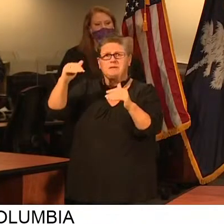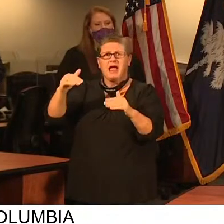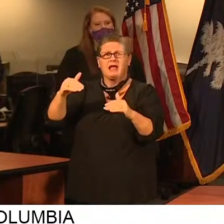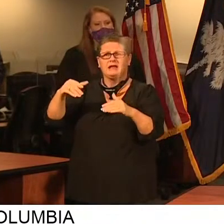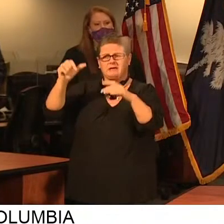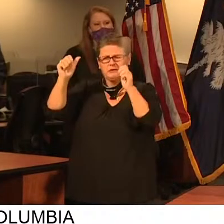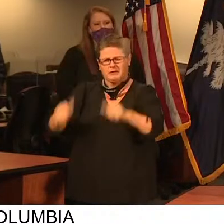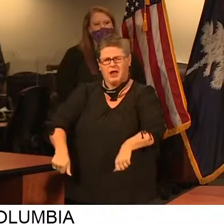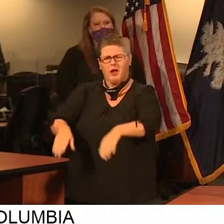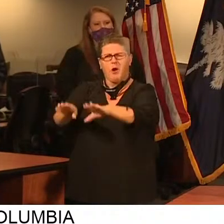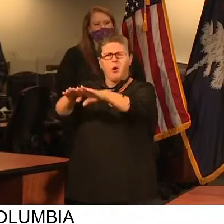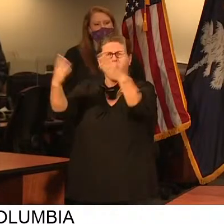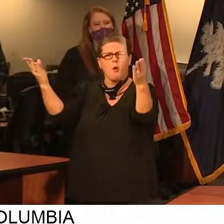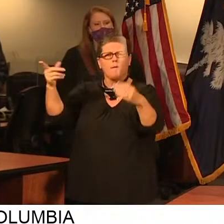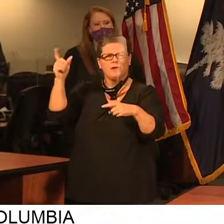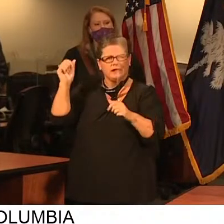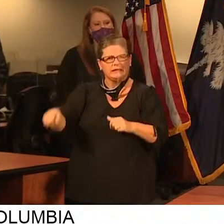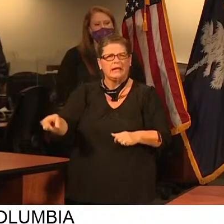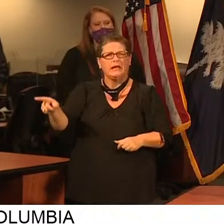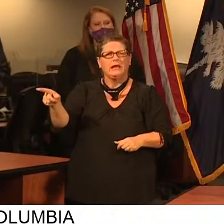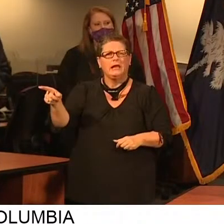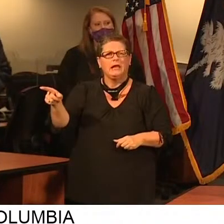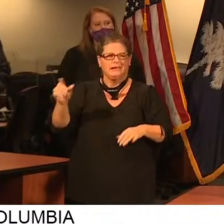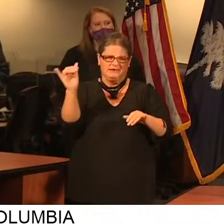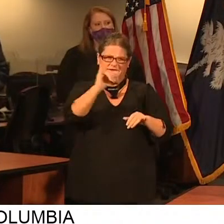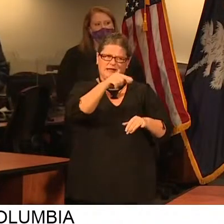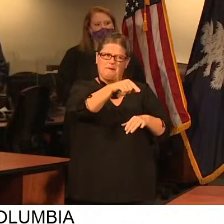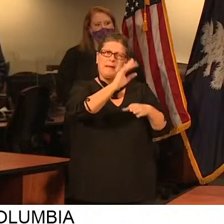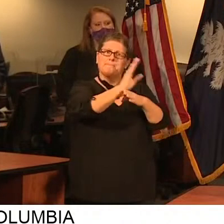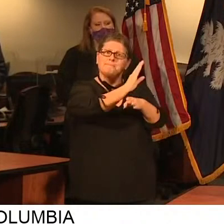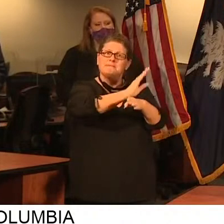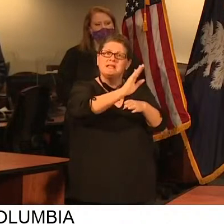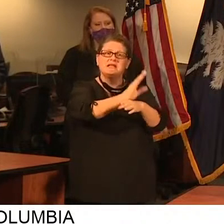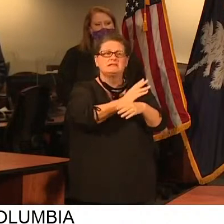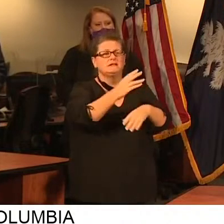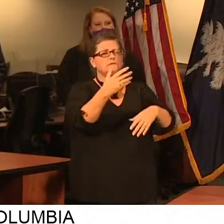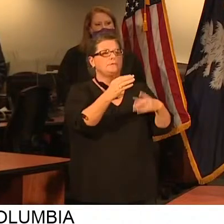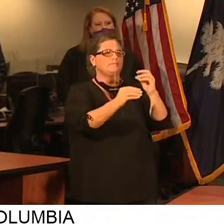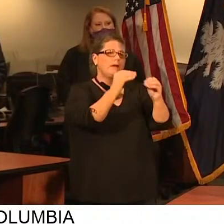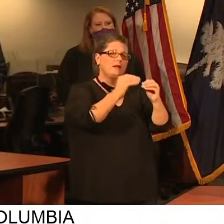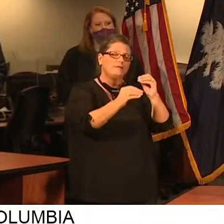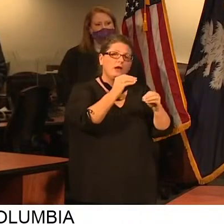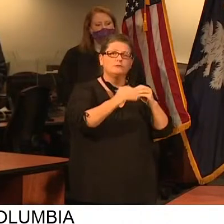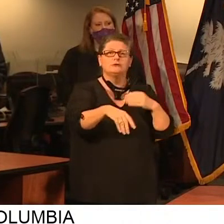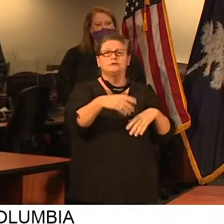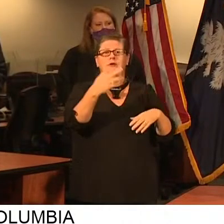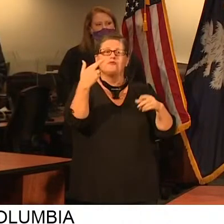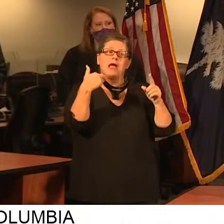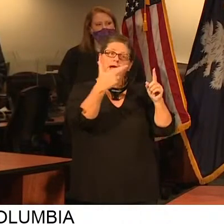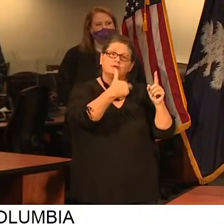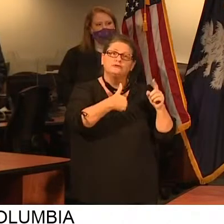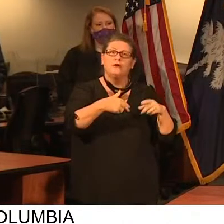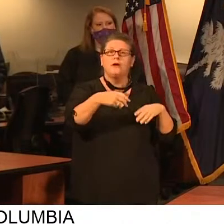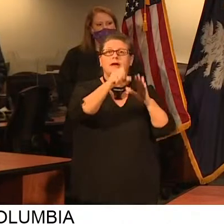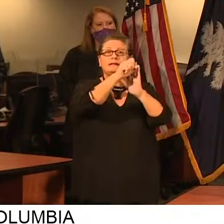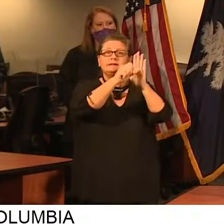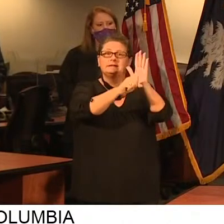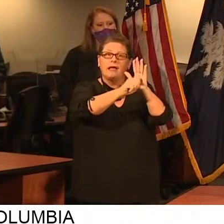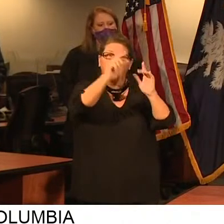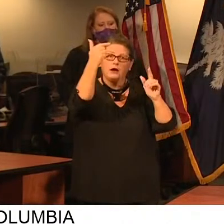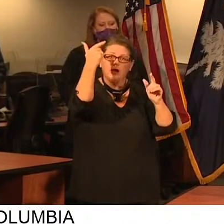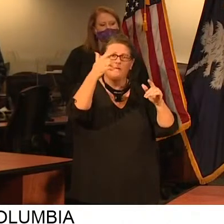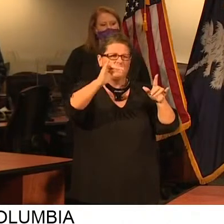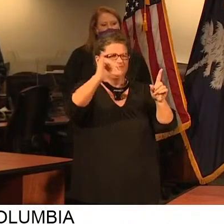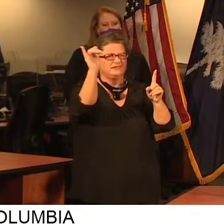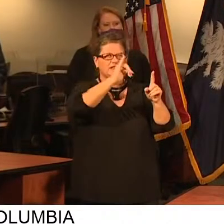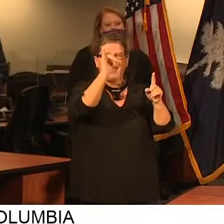safely and sensibly the same way business, manufacturers, restaurants, merchants, and state government have done and